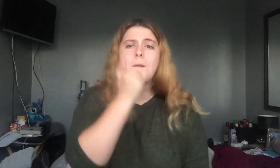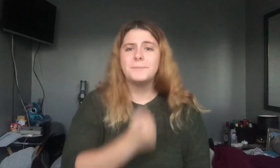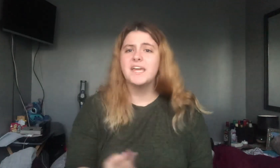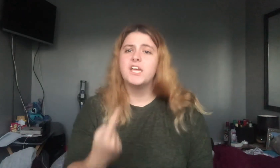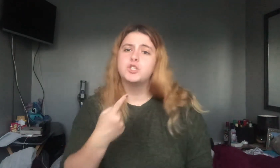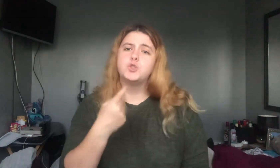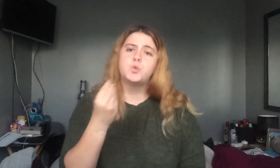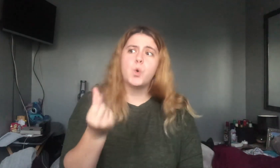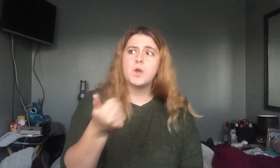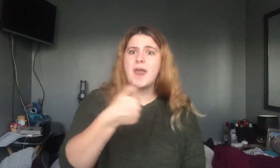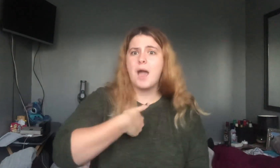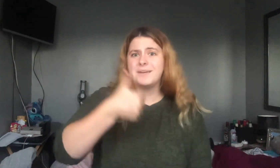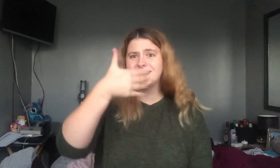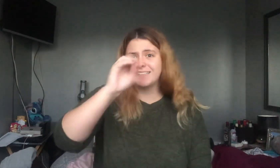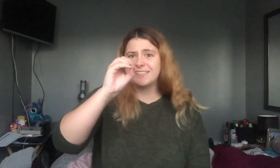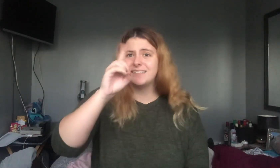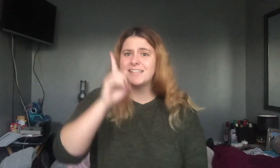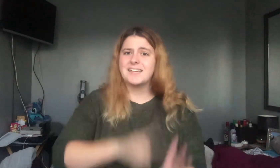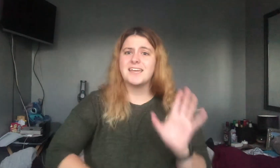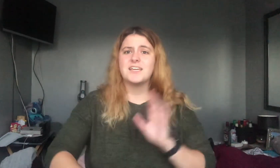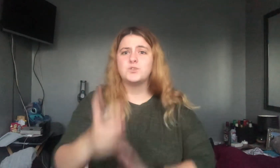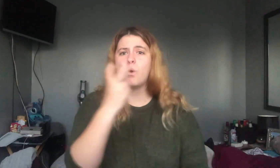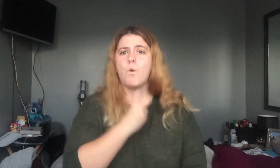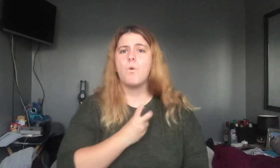meet? Soon I'll be 60 years old.